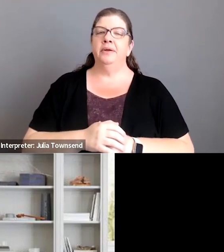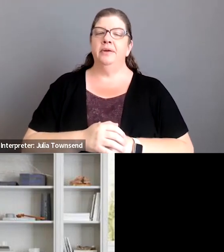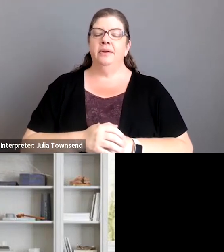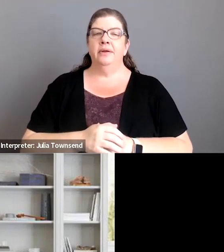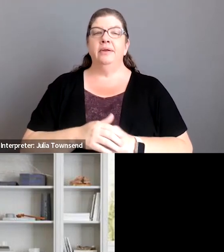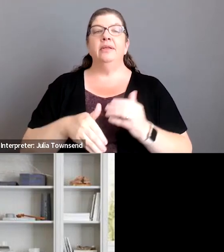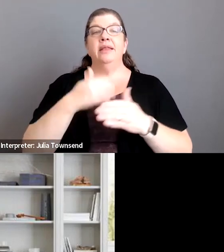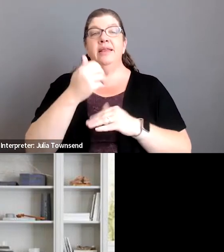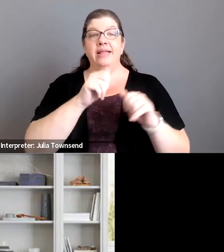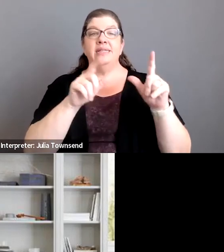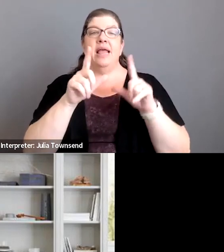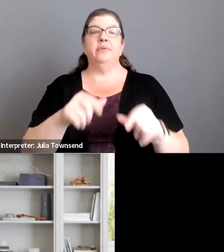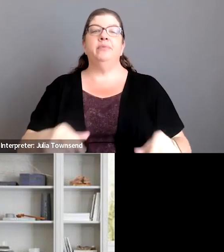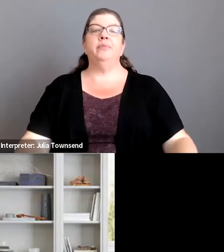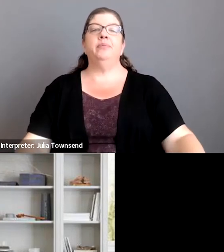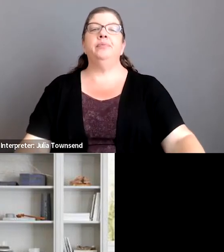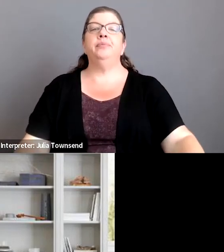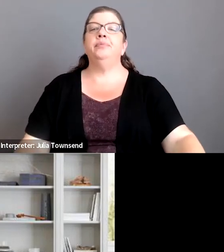next slide please